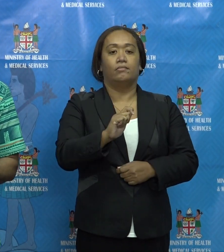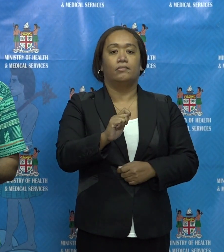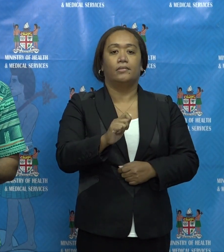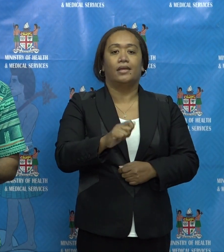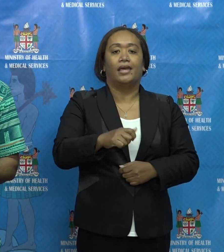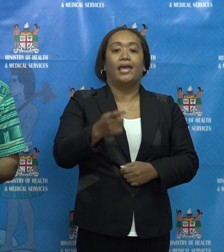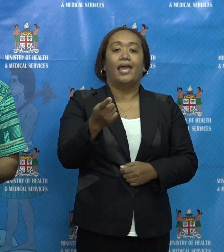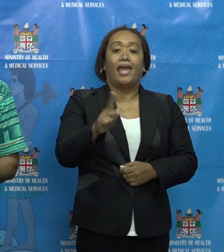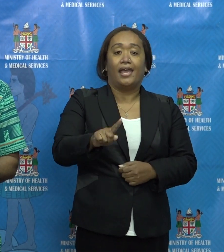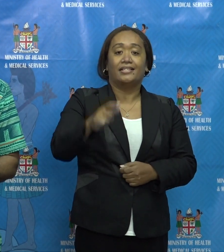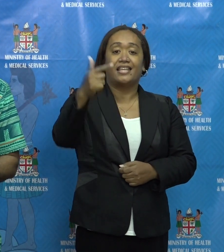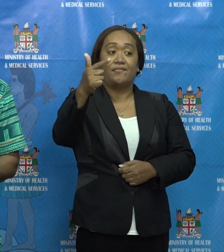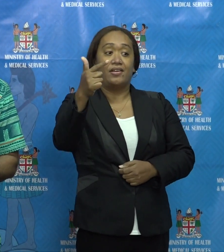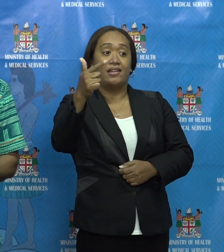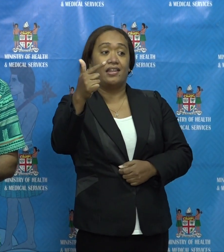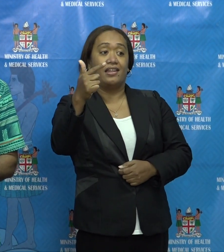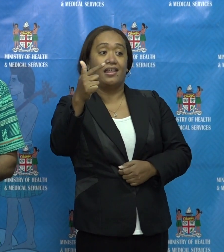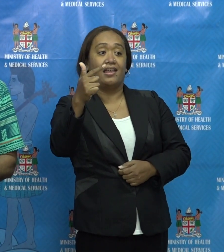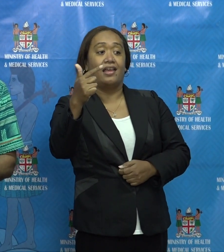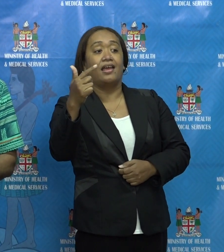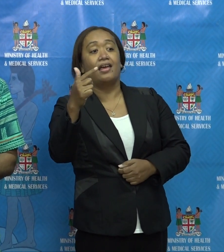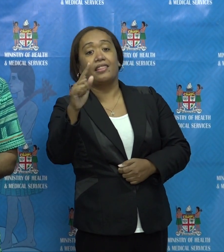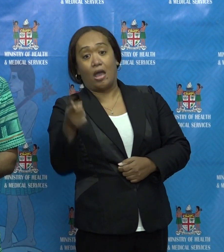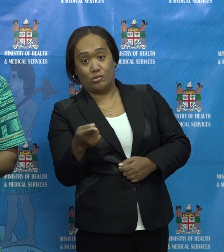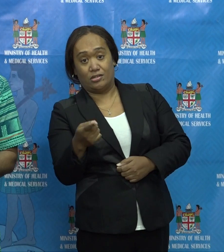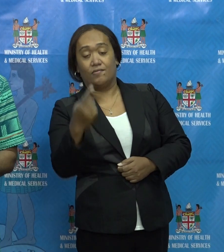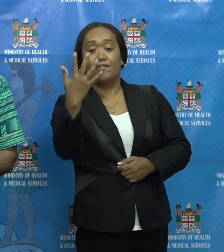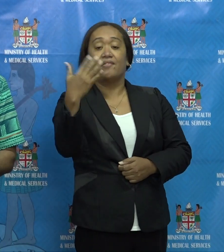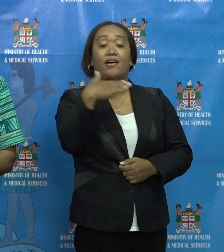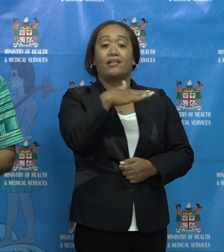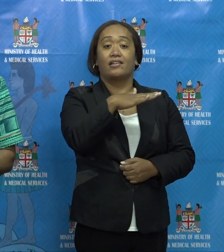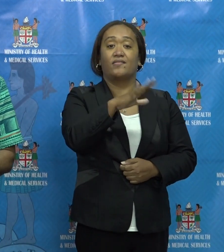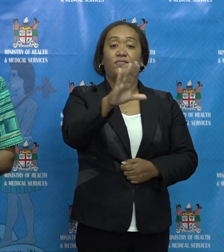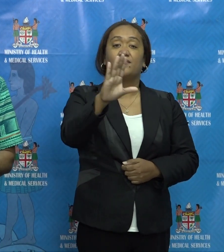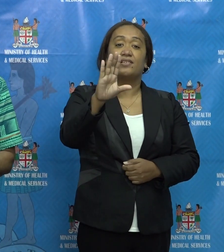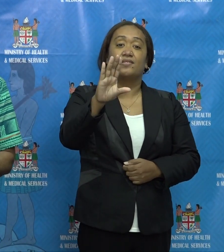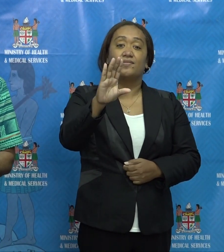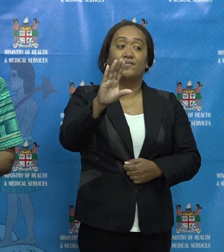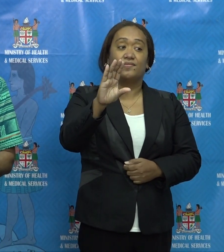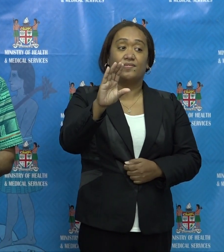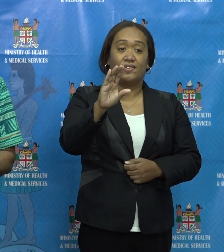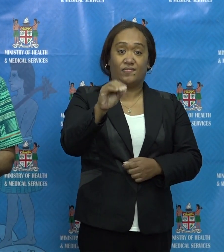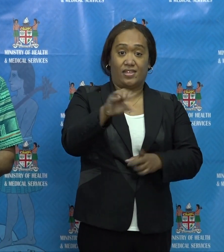community screenings, we have no new cases of COVID-19 to report in Fiji.